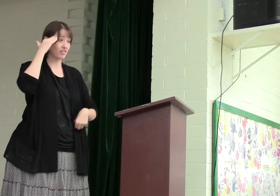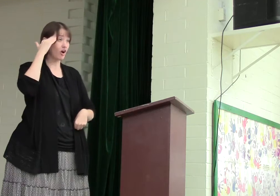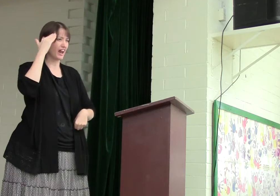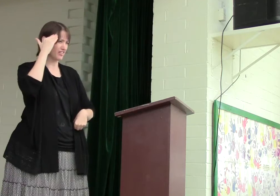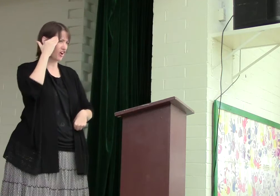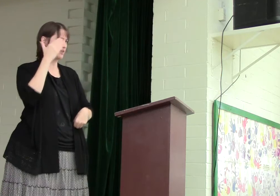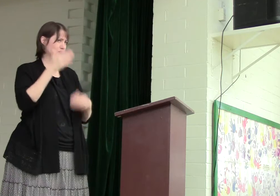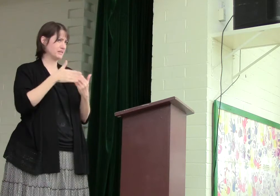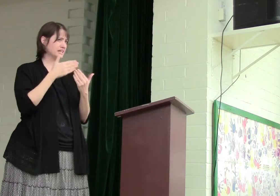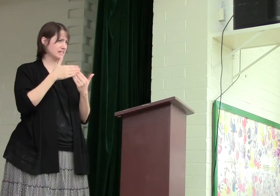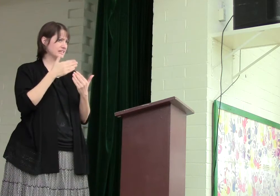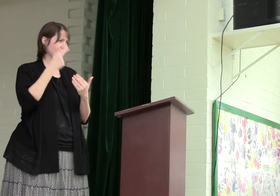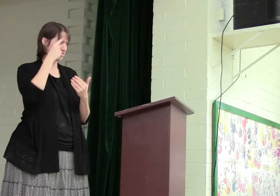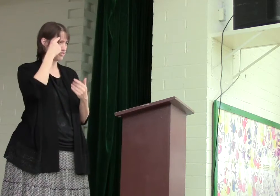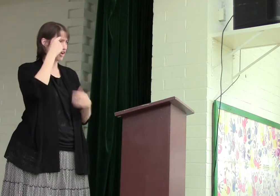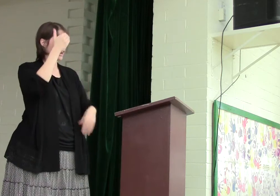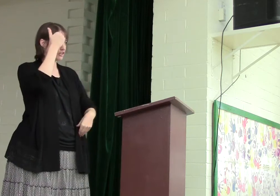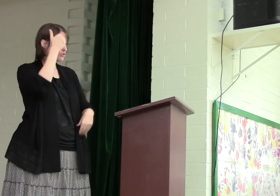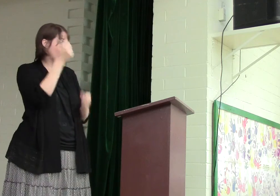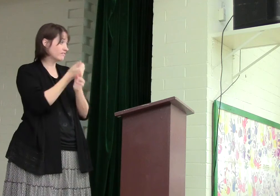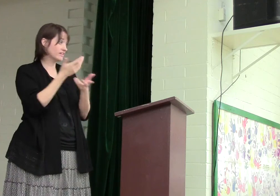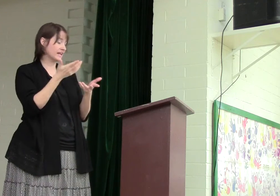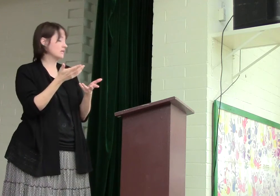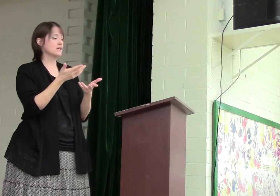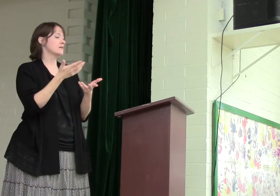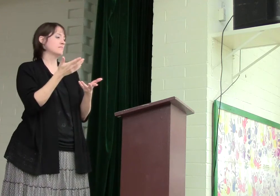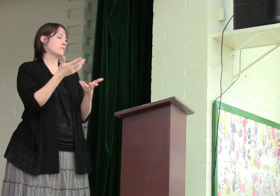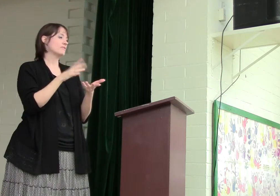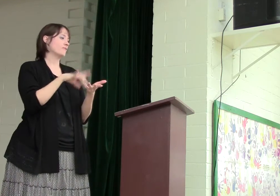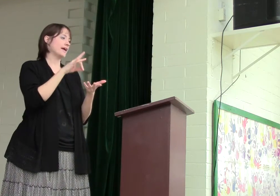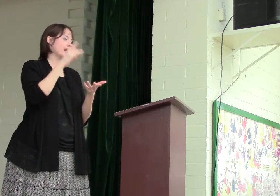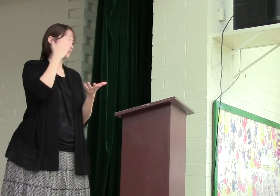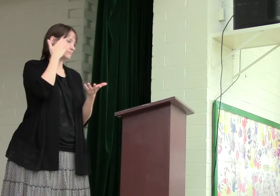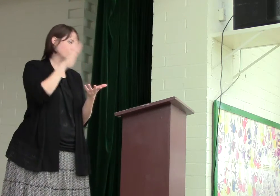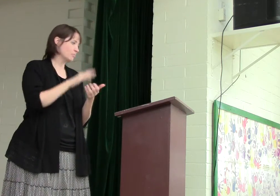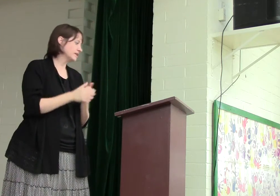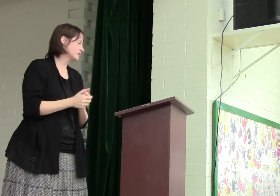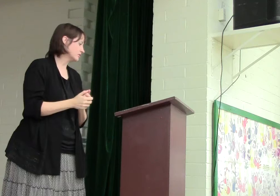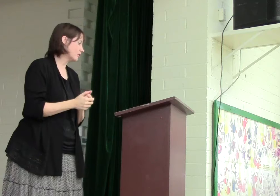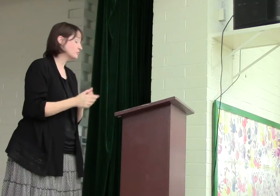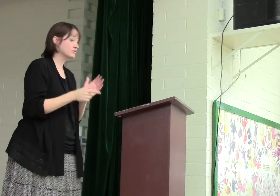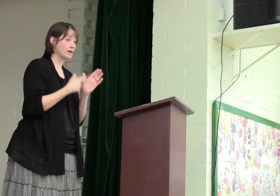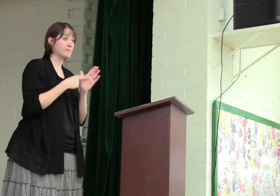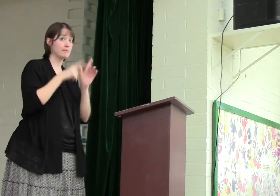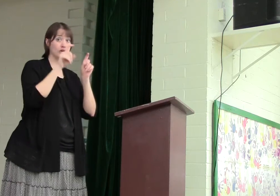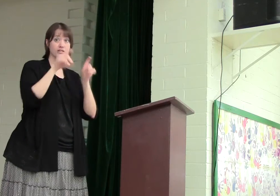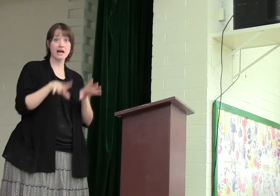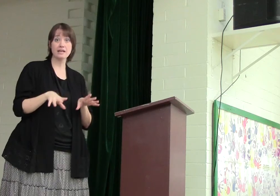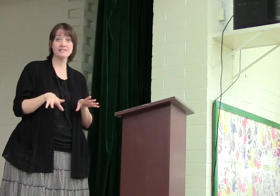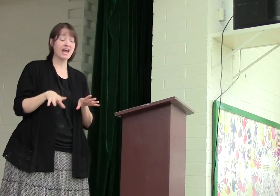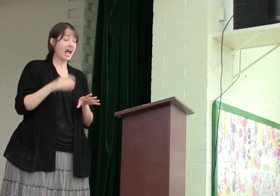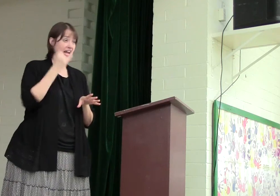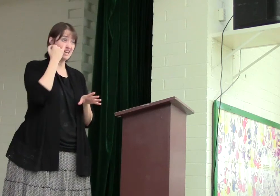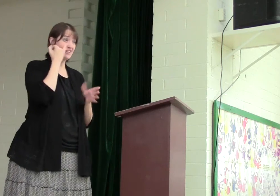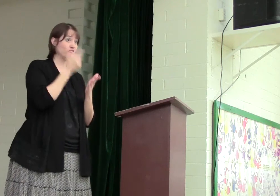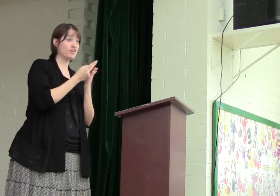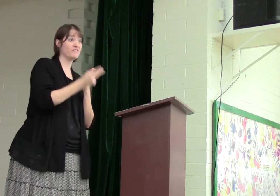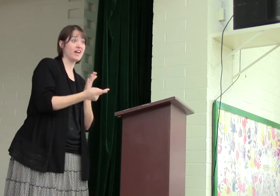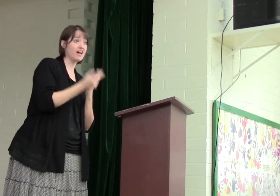thought. I thought it would be easy. God, I knew everything, but we find out we didn't know. So sometimes our tests, and even if we fail,